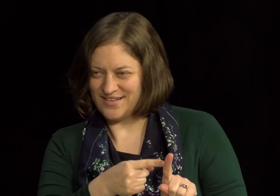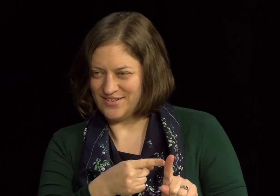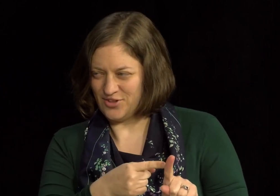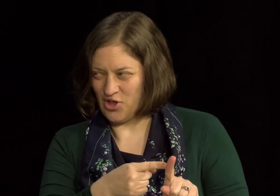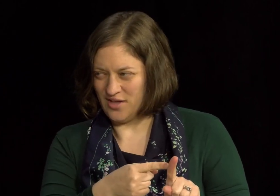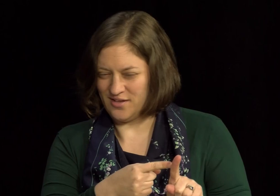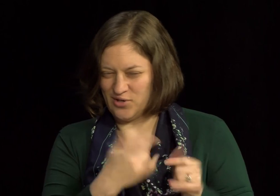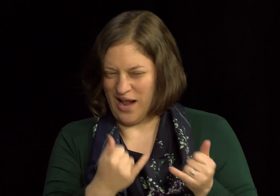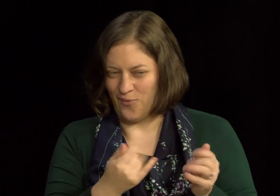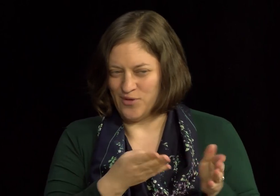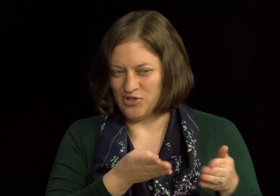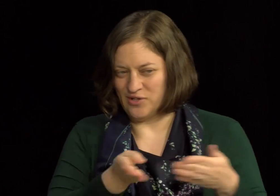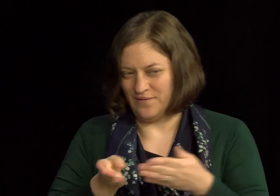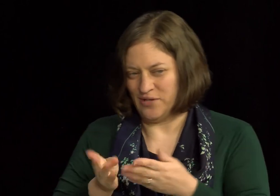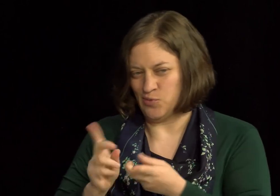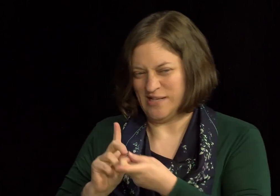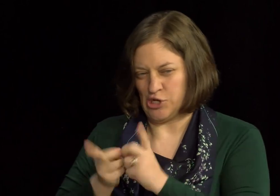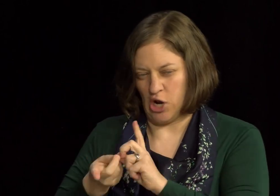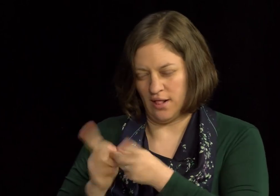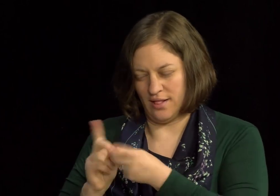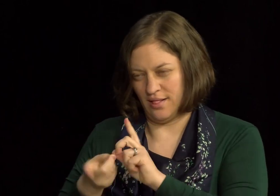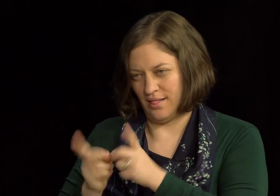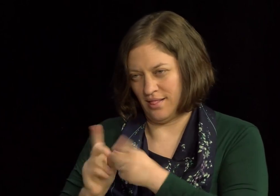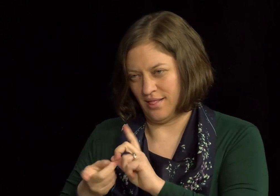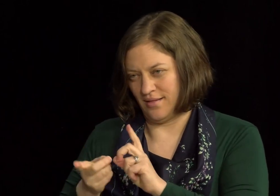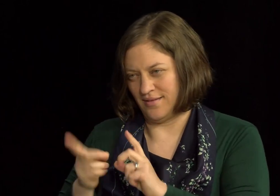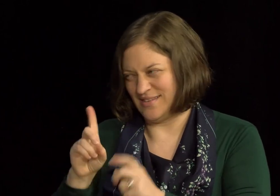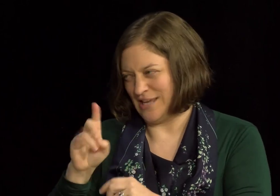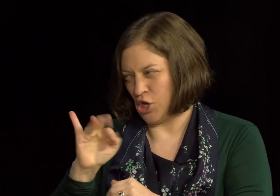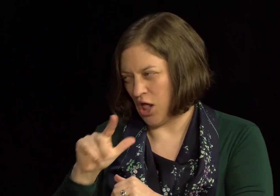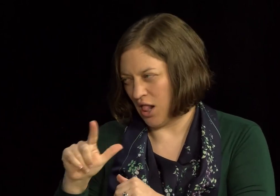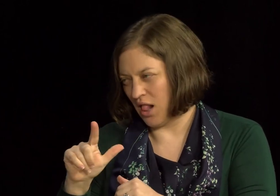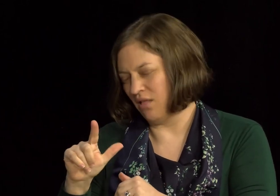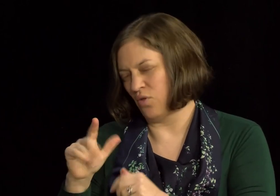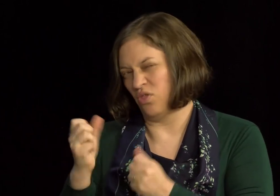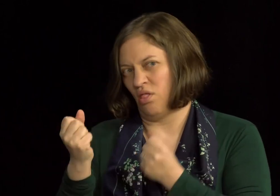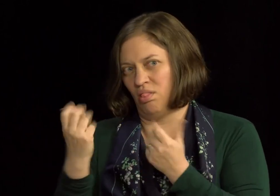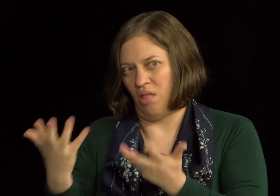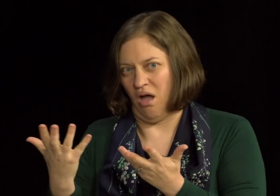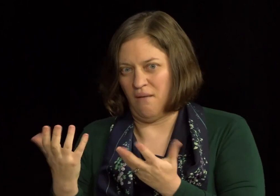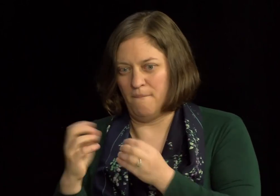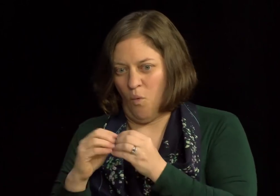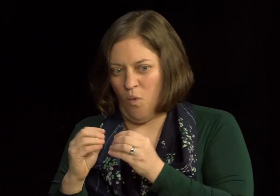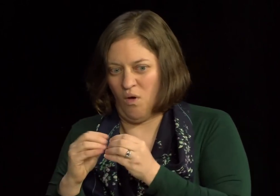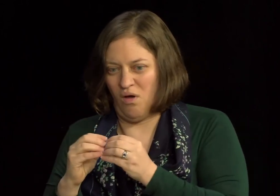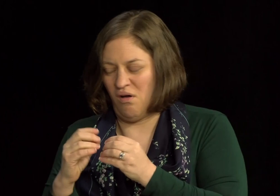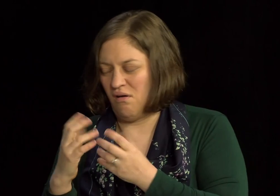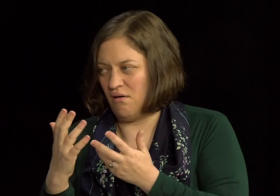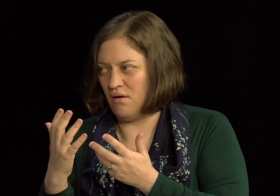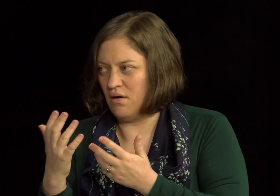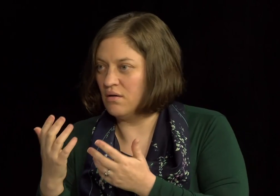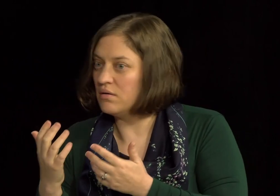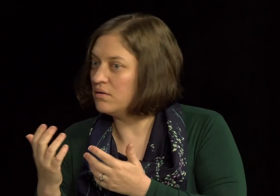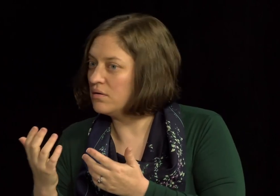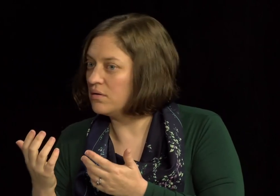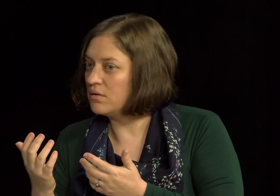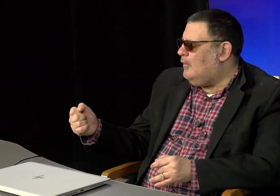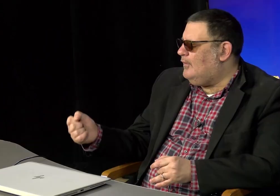analog technology. They're not a digital technology, and we're kind of in a digital age now. So... TTY, is TTY where